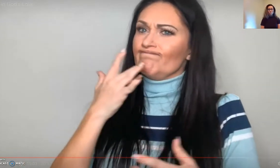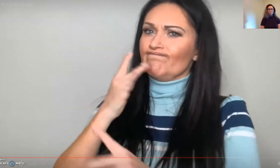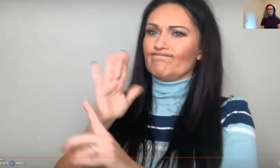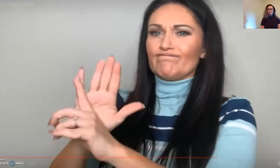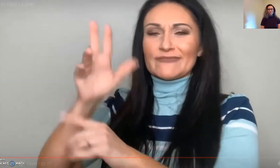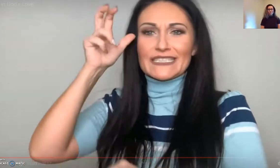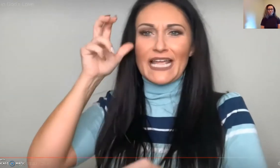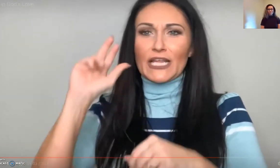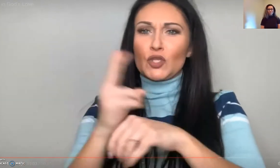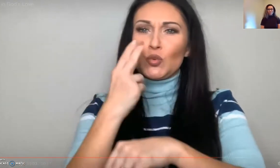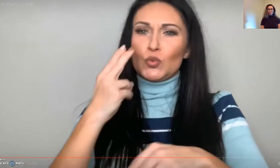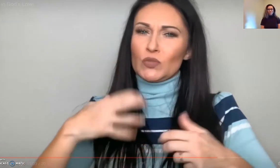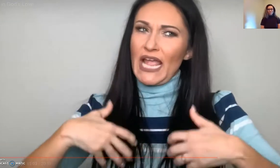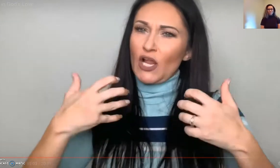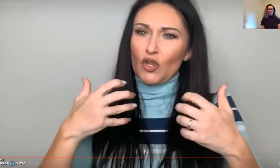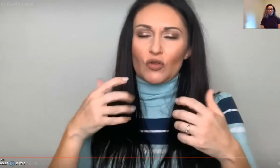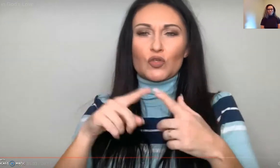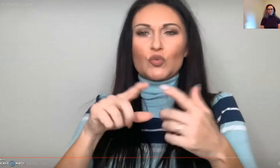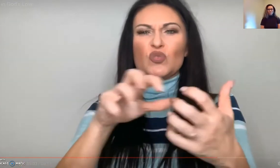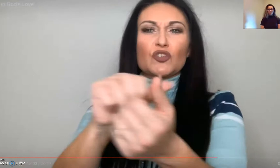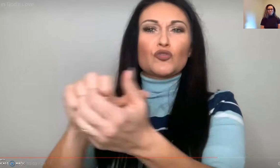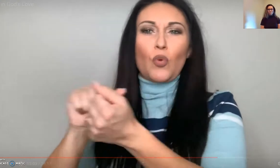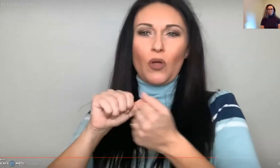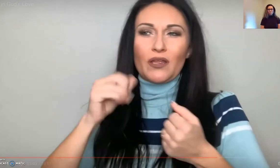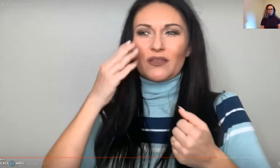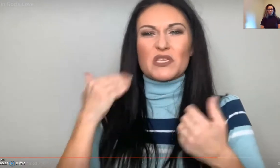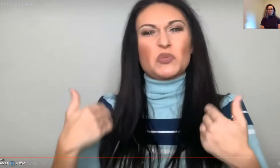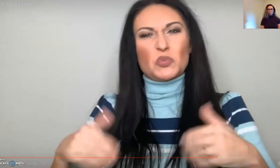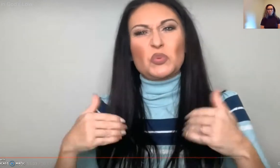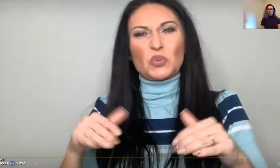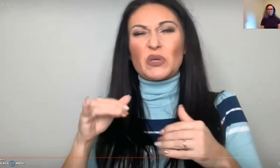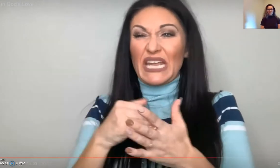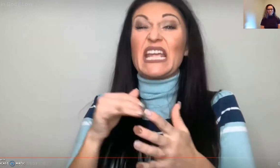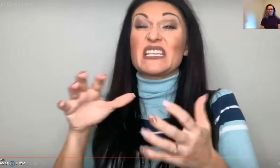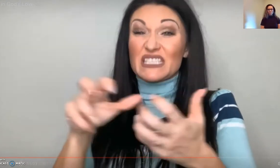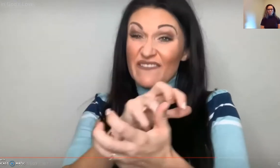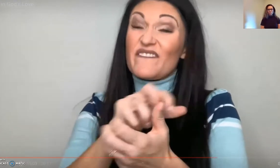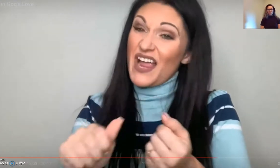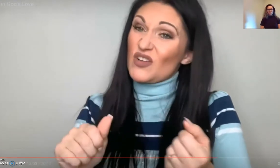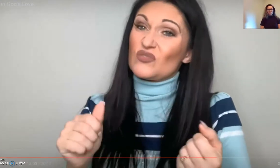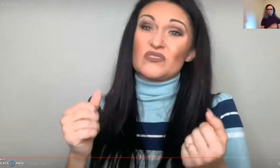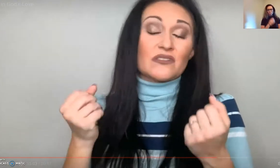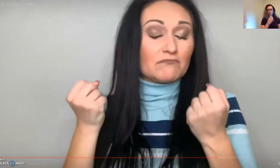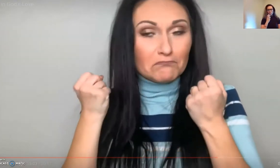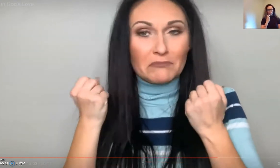preferred ways the devil uses to destroy you.